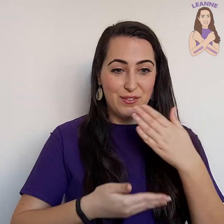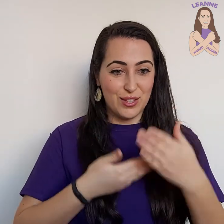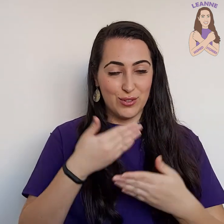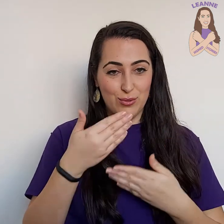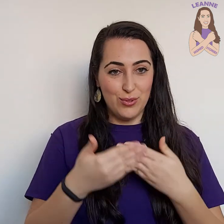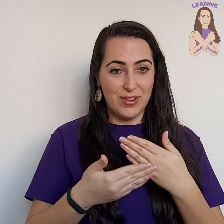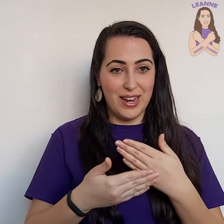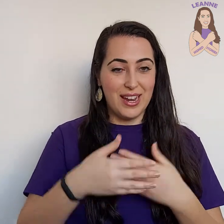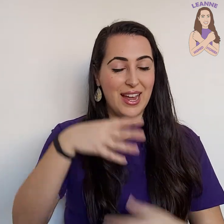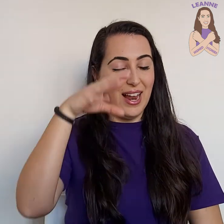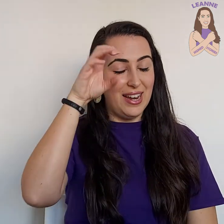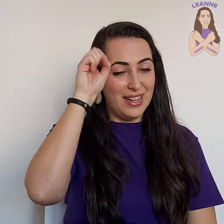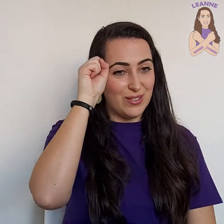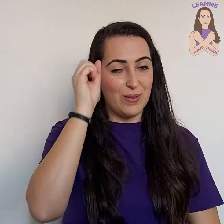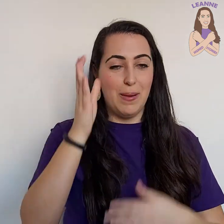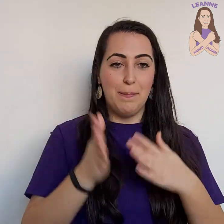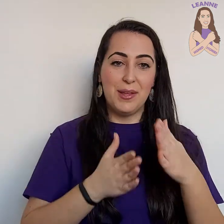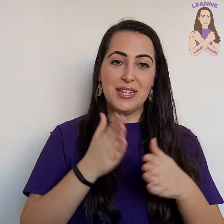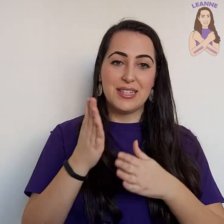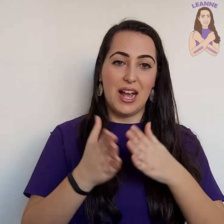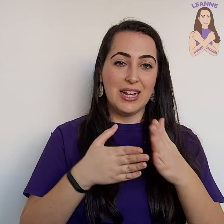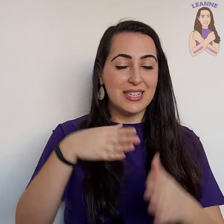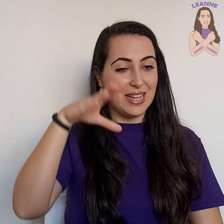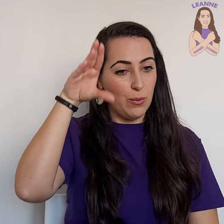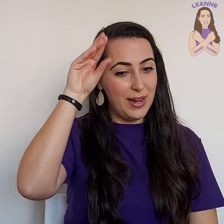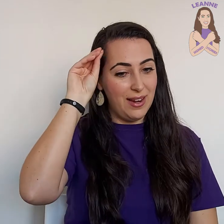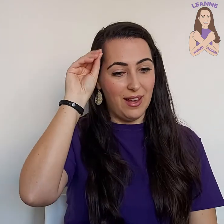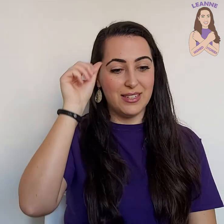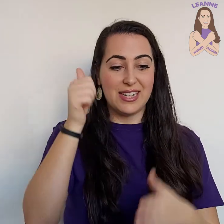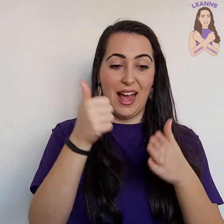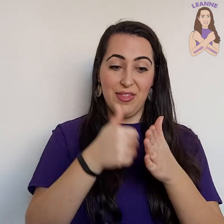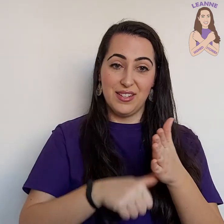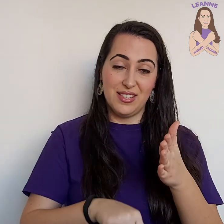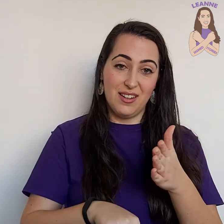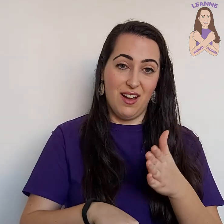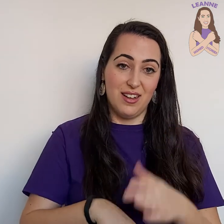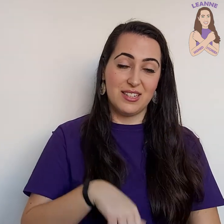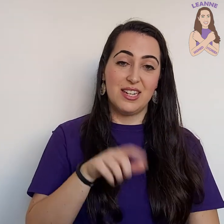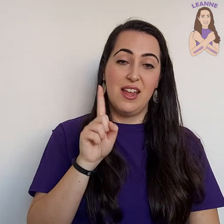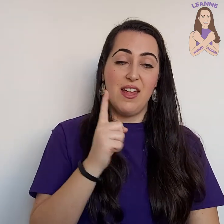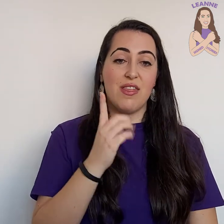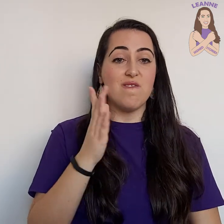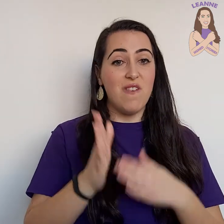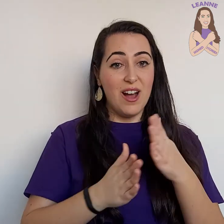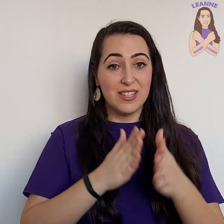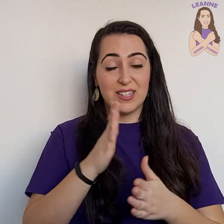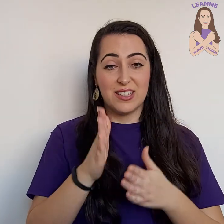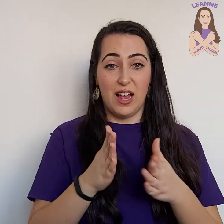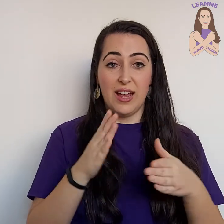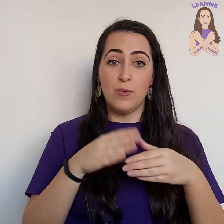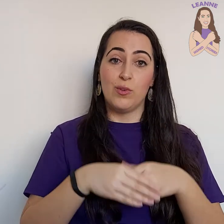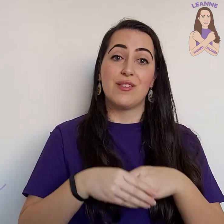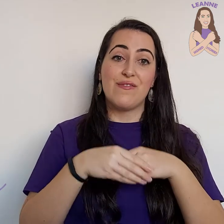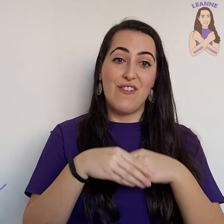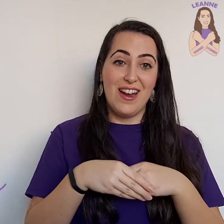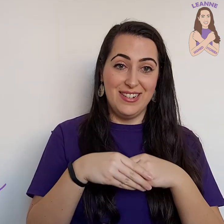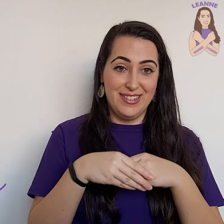the story. Let's remember the signs that we learnt at the start. The first sign was friends.